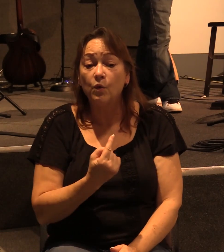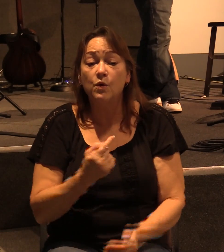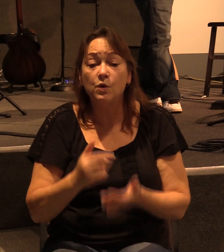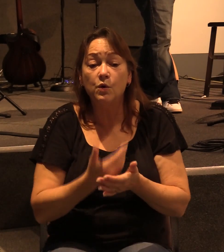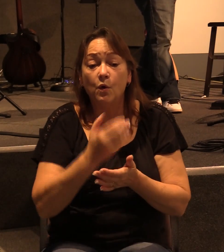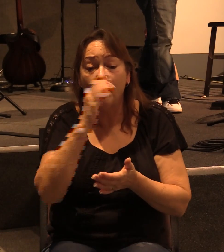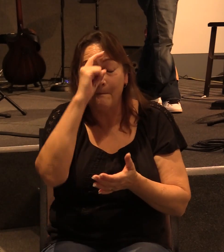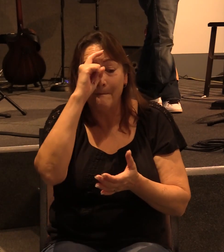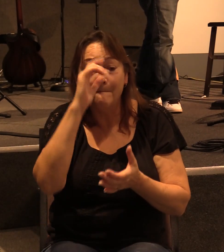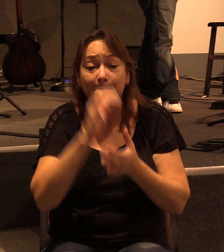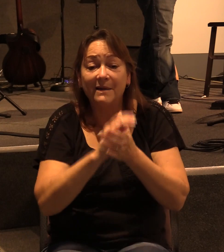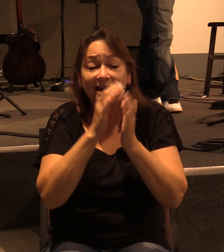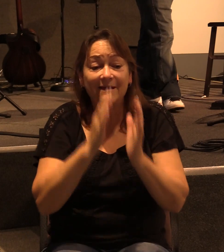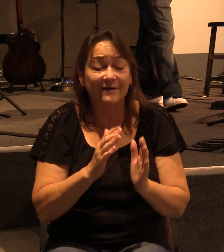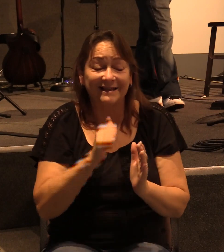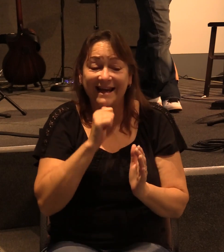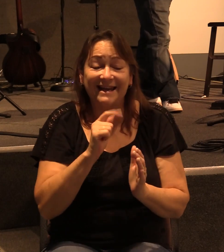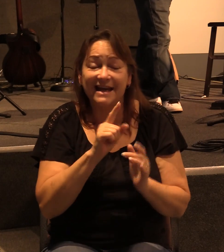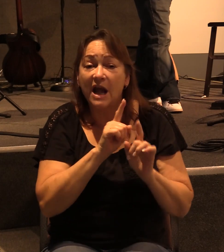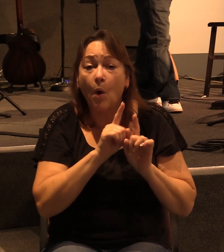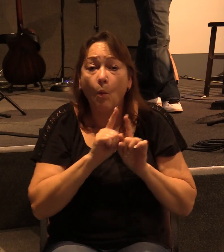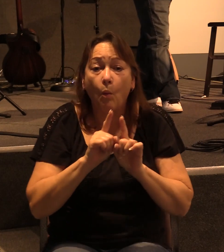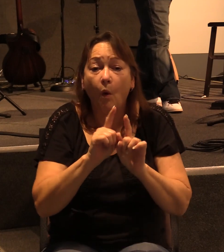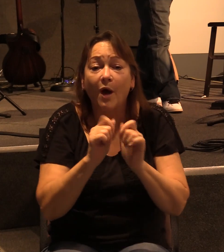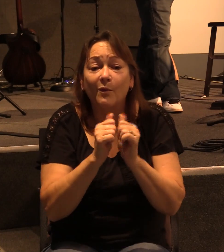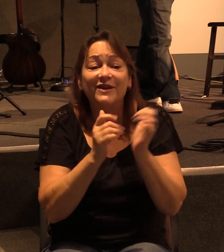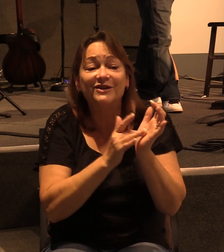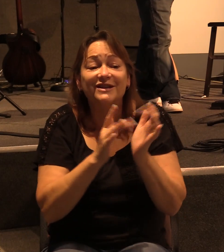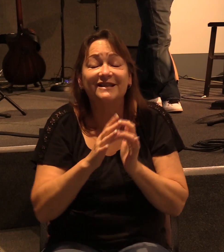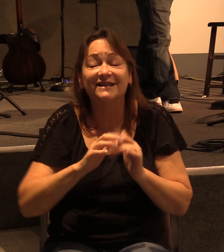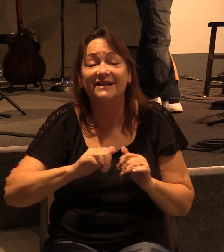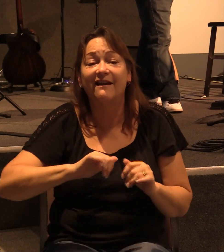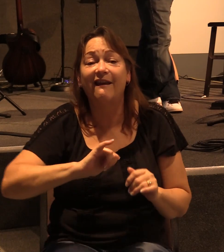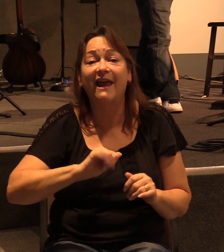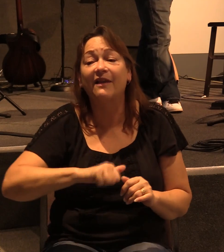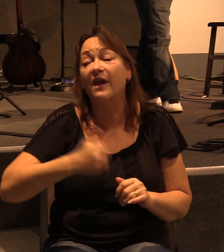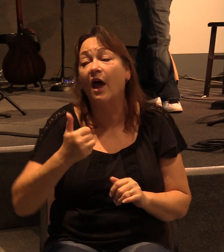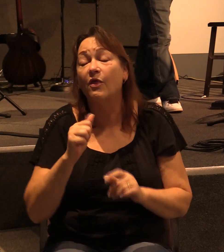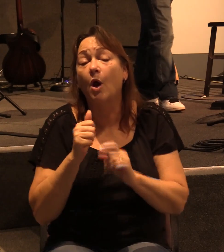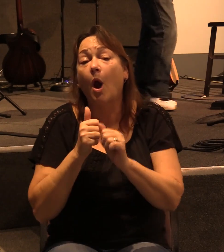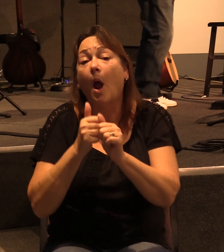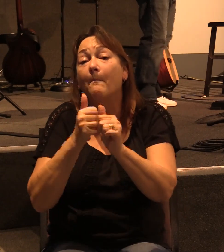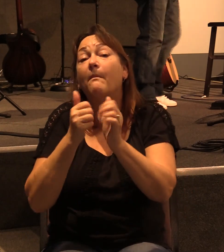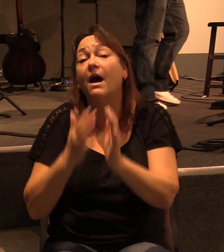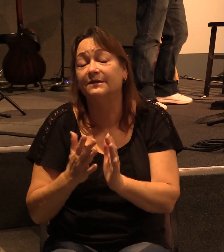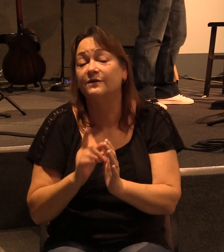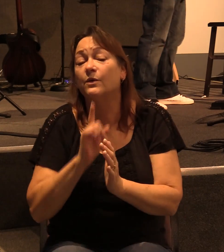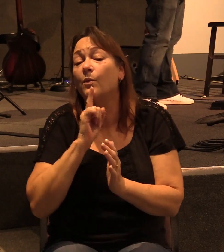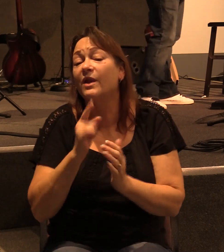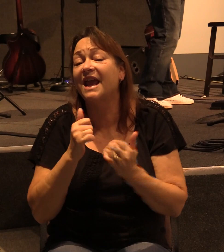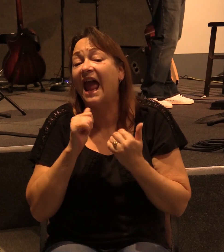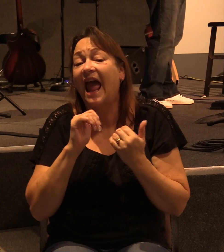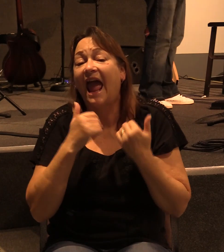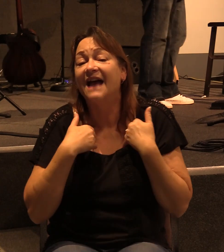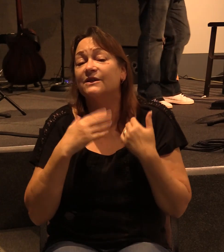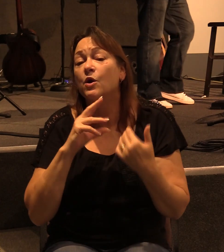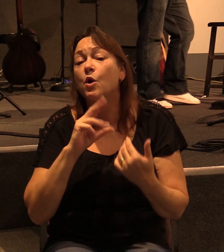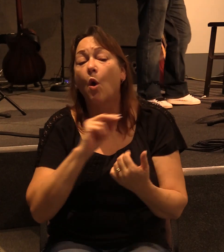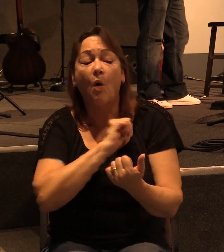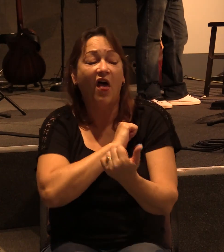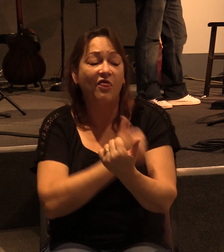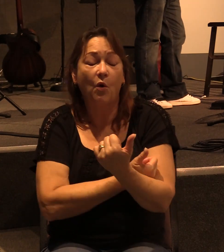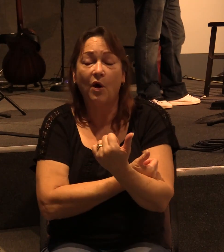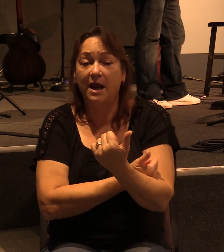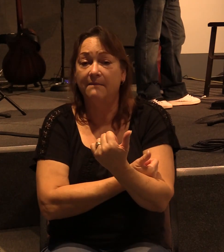believers that he didn't walk with Jesus like the other apostles did. Therefore, he really has no authority as an